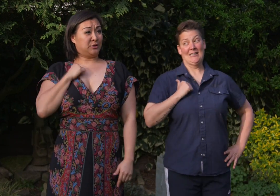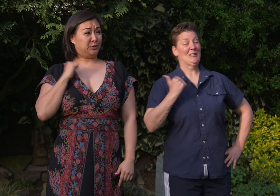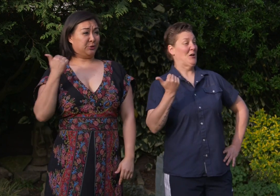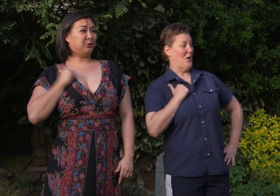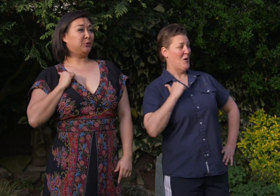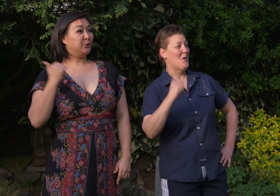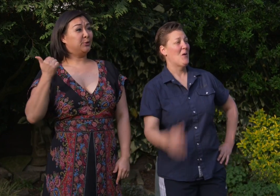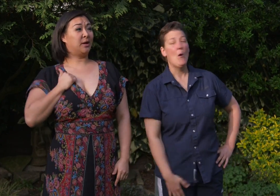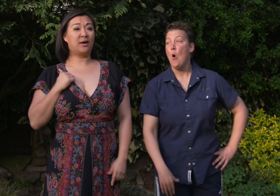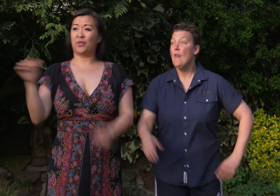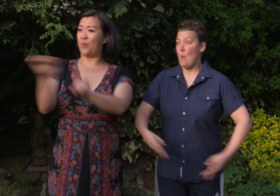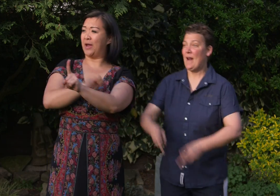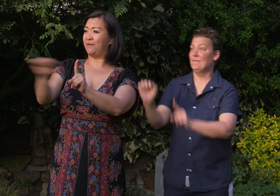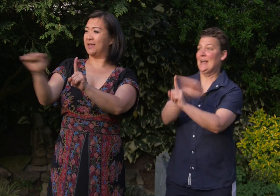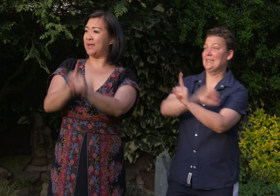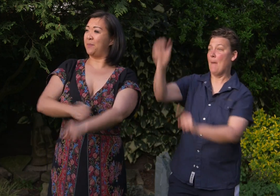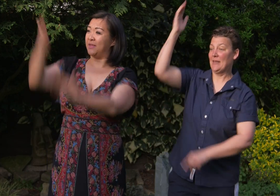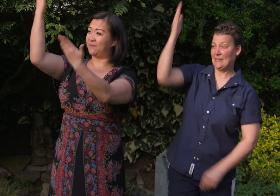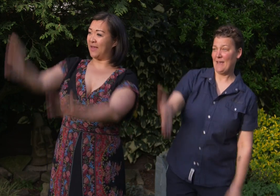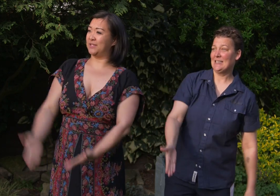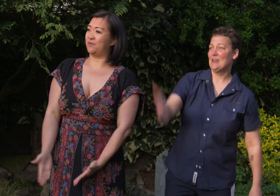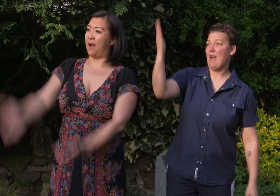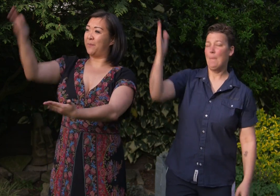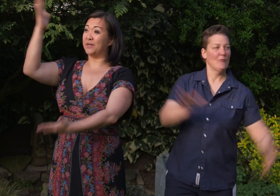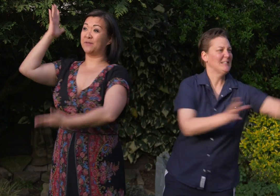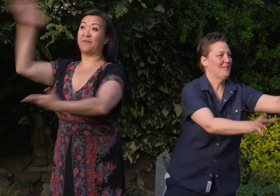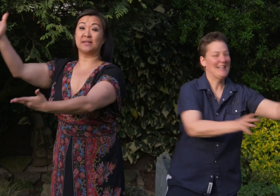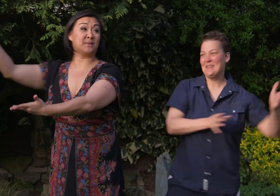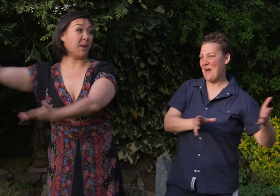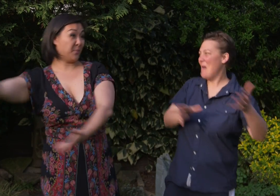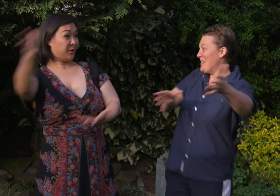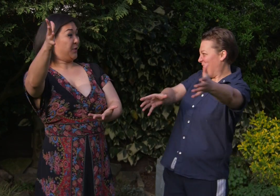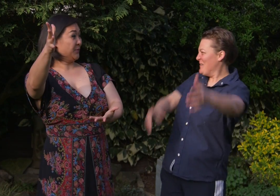to do. The way to mix up this fixer-upper is to fix it up with you.